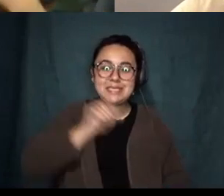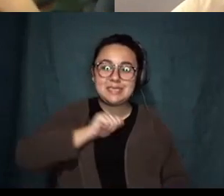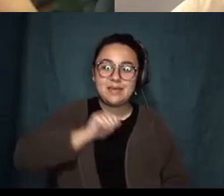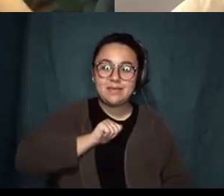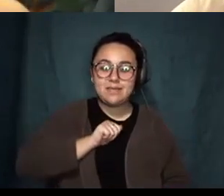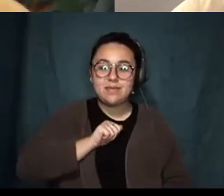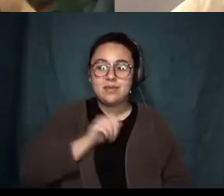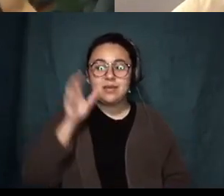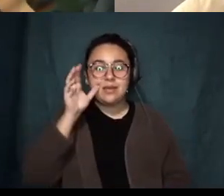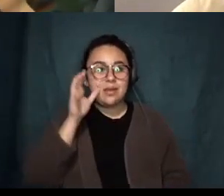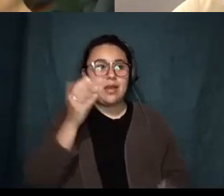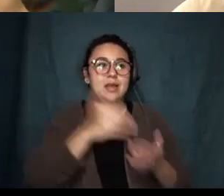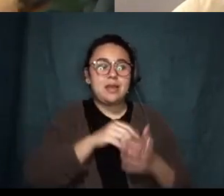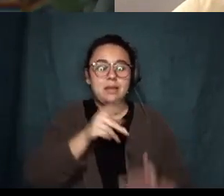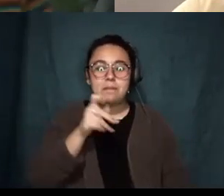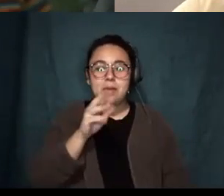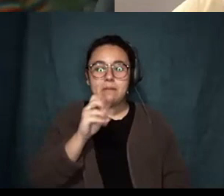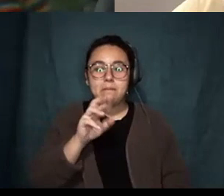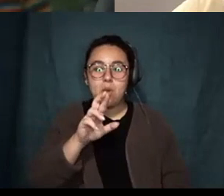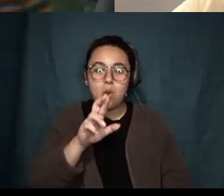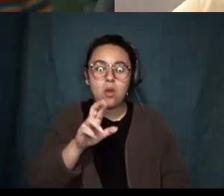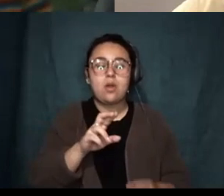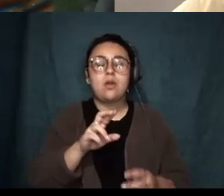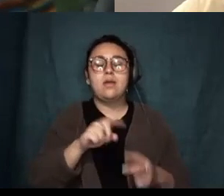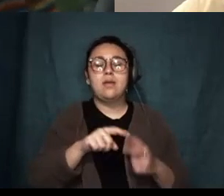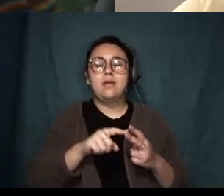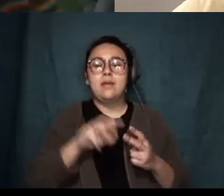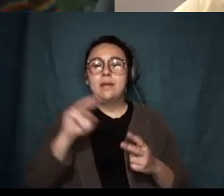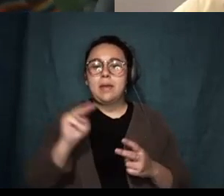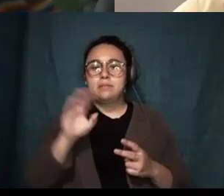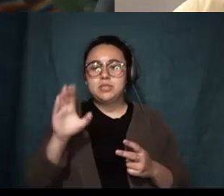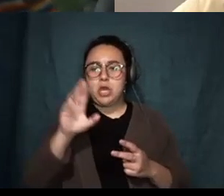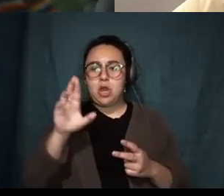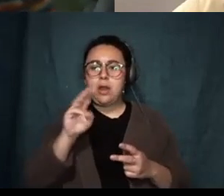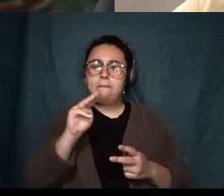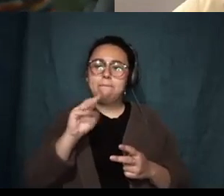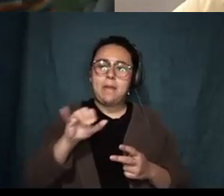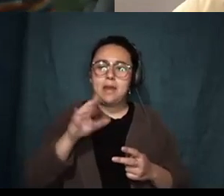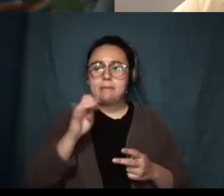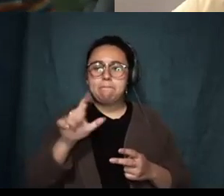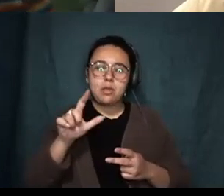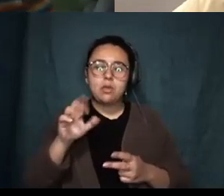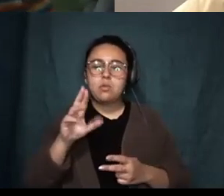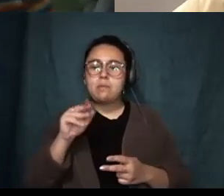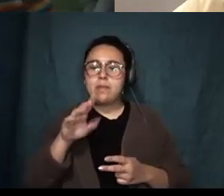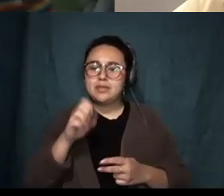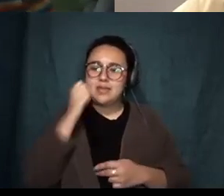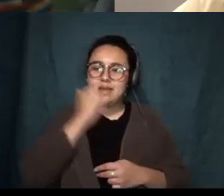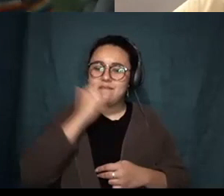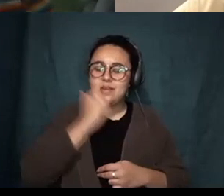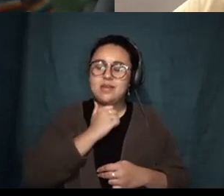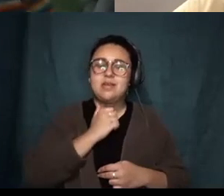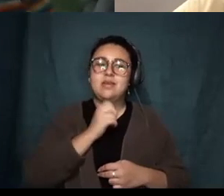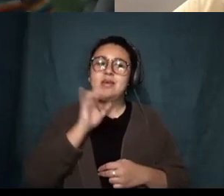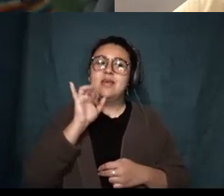catalog of Paramore and my chemical romance nearly every day so that's really been getting me like that's that's the art I sort of have